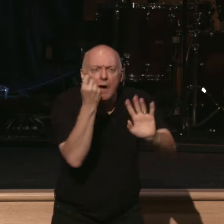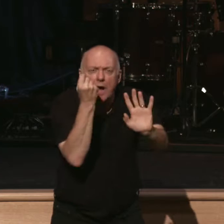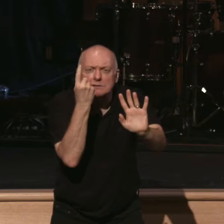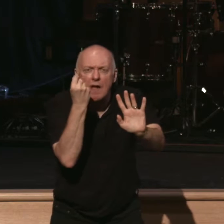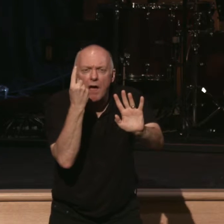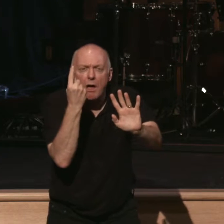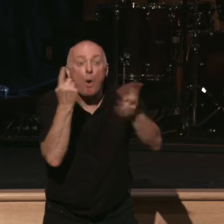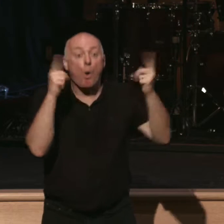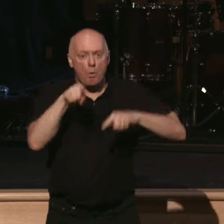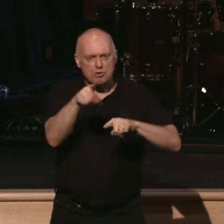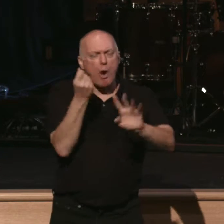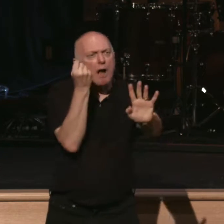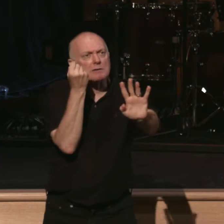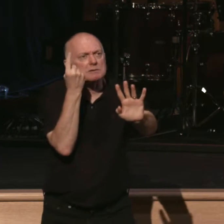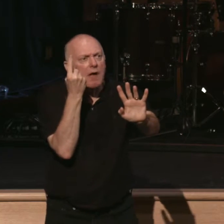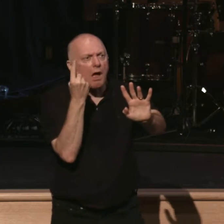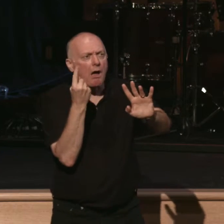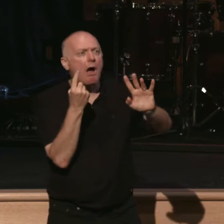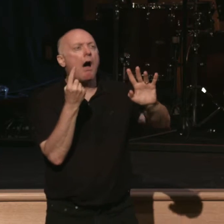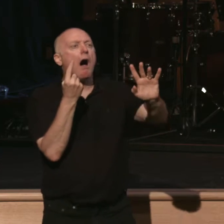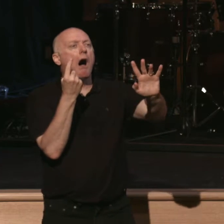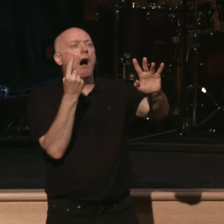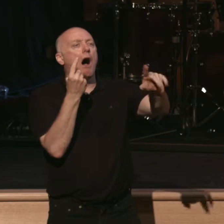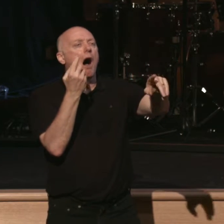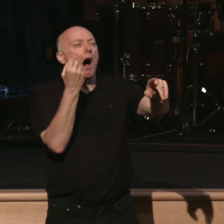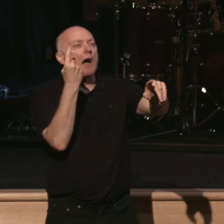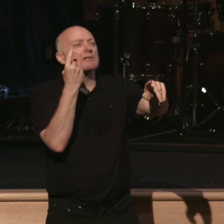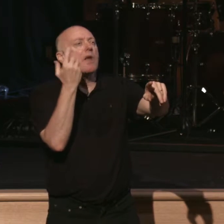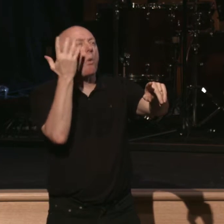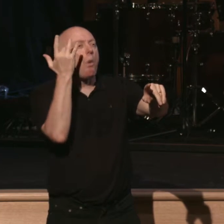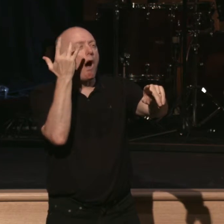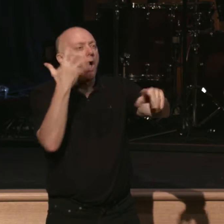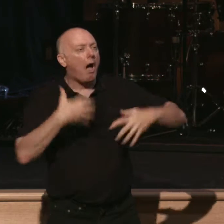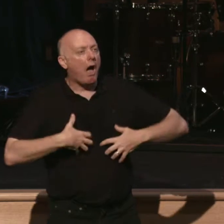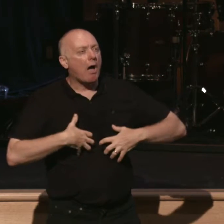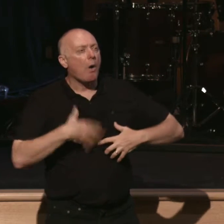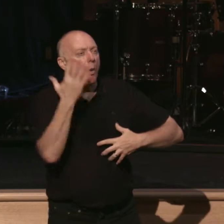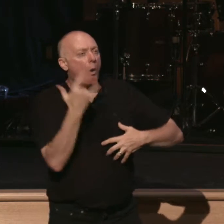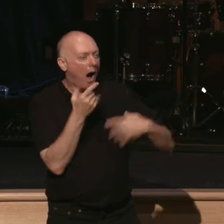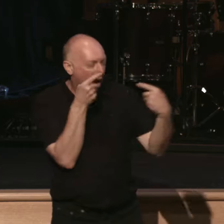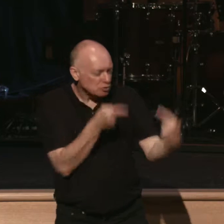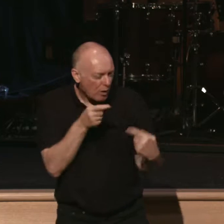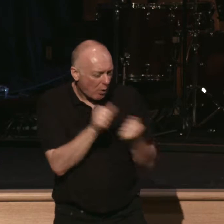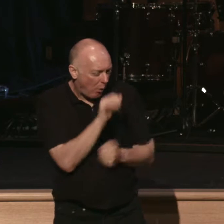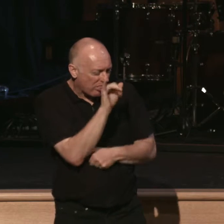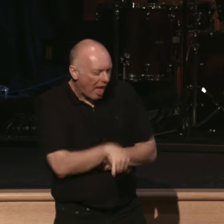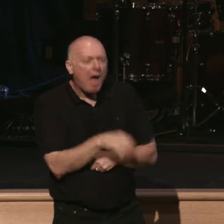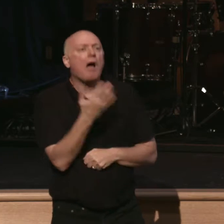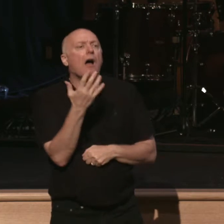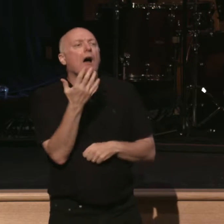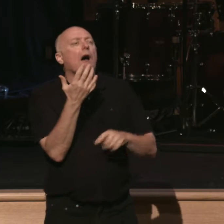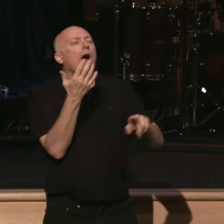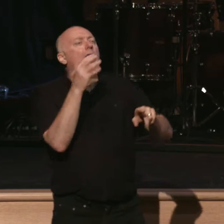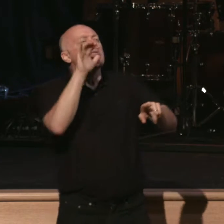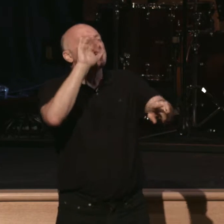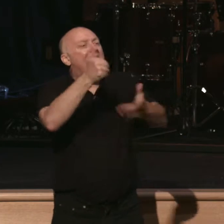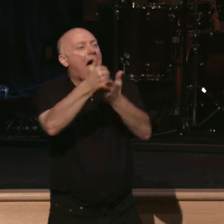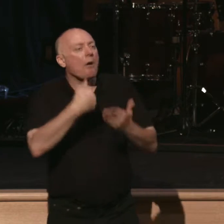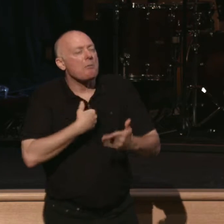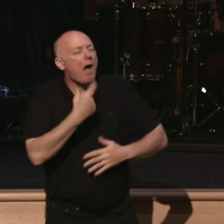understand how I've arrived at where I am. Why am I struggling with this thing? It helps me to have a degree of insight.